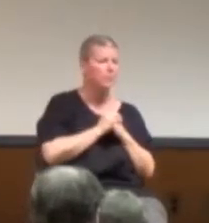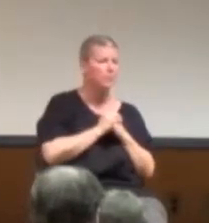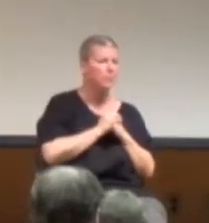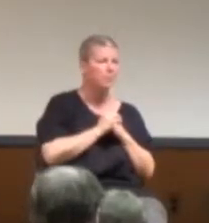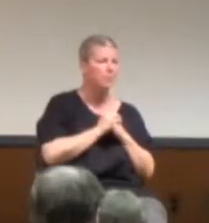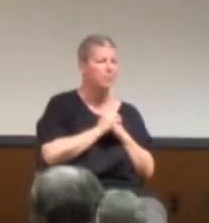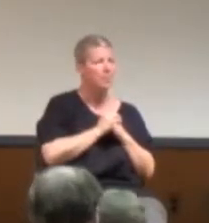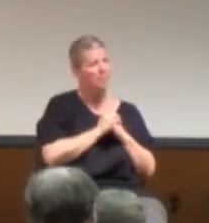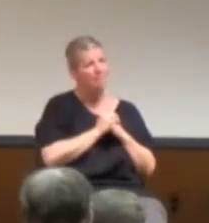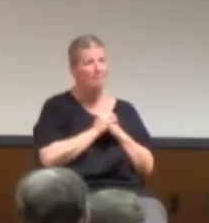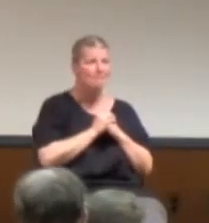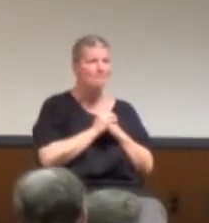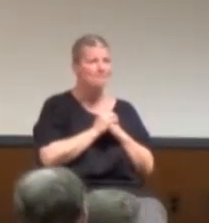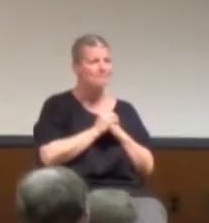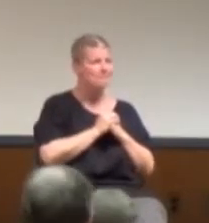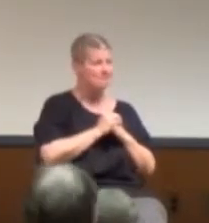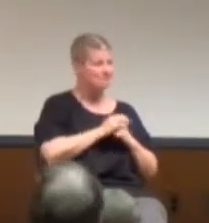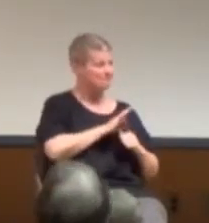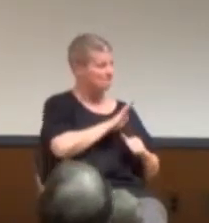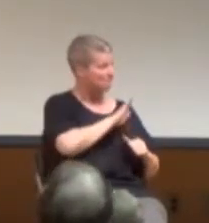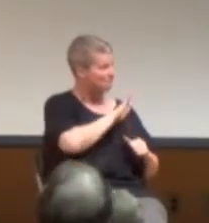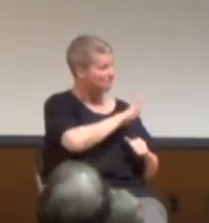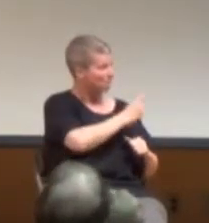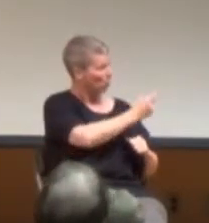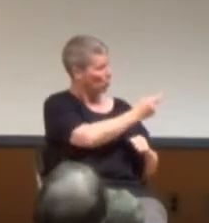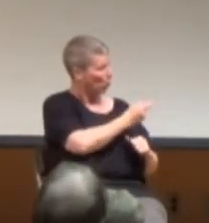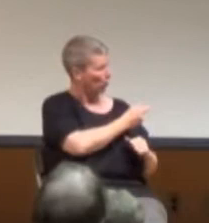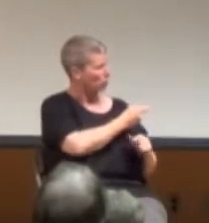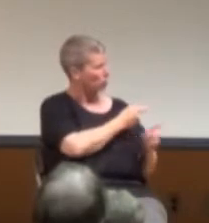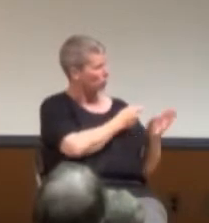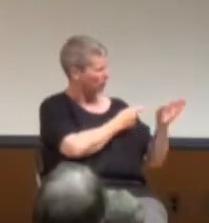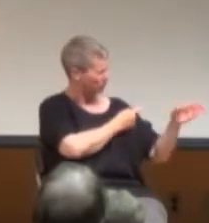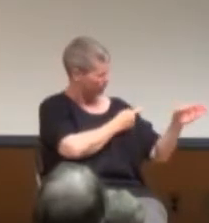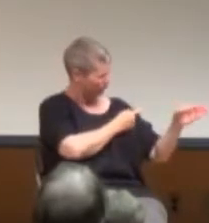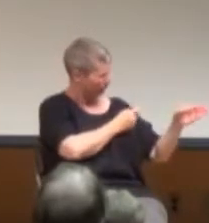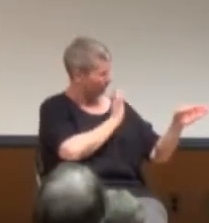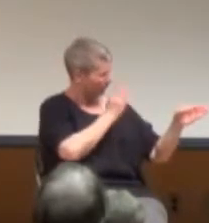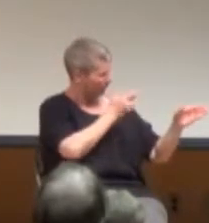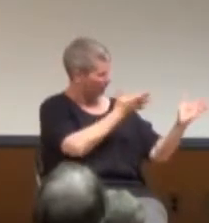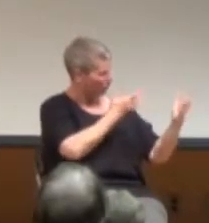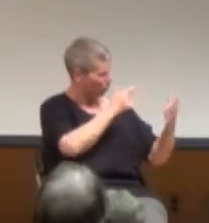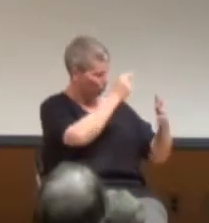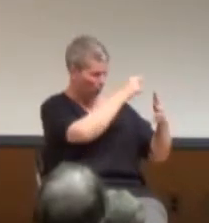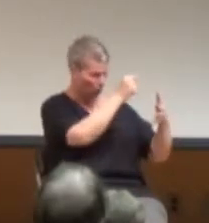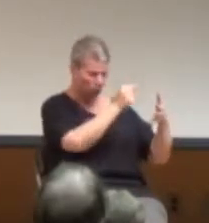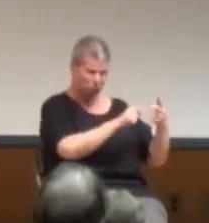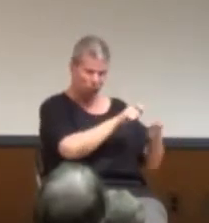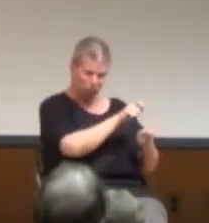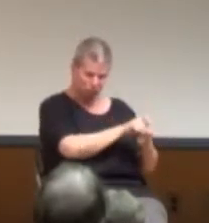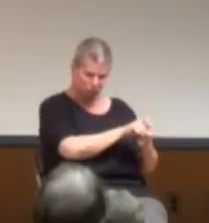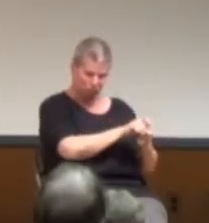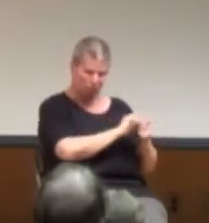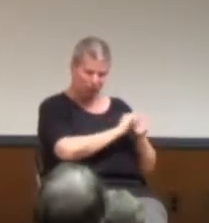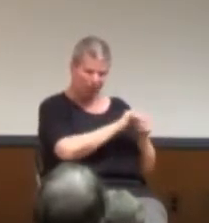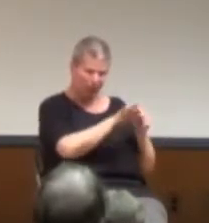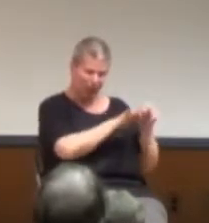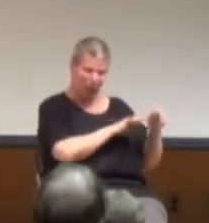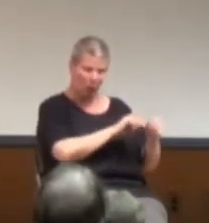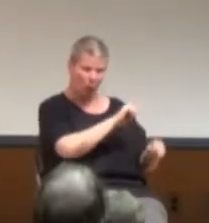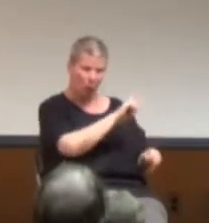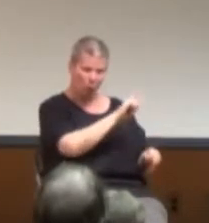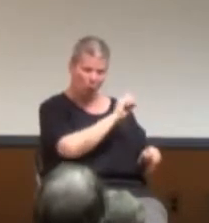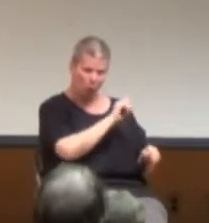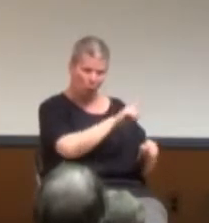I don't really know quite how to answer your question, because it seemed like you were asking for specifics on what should be covered as one-on-one material.